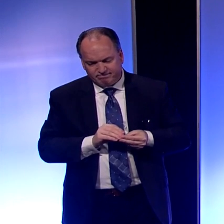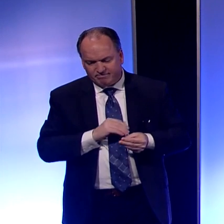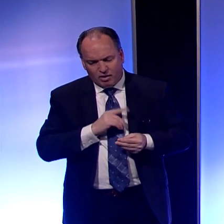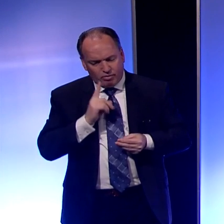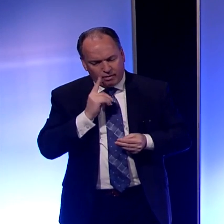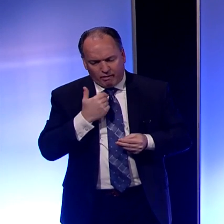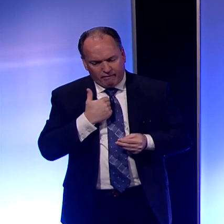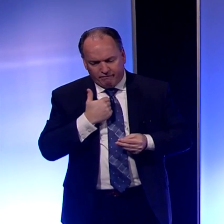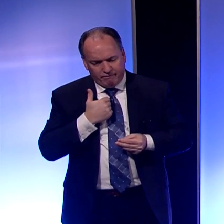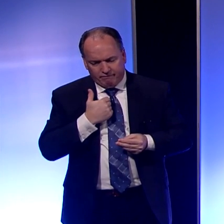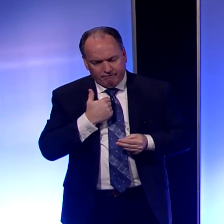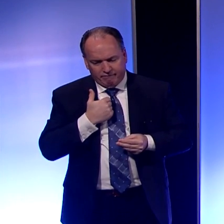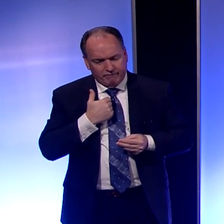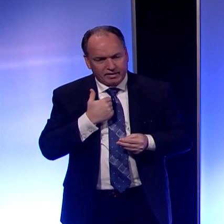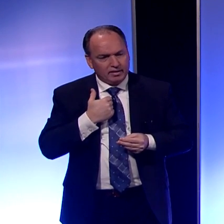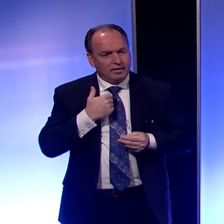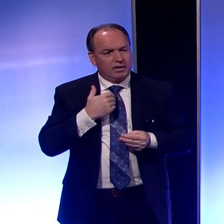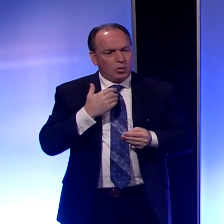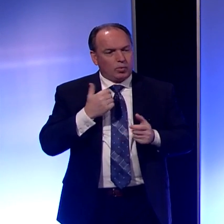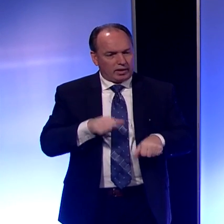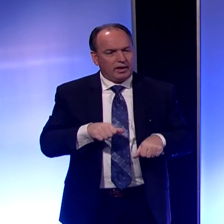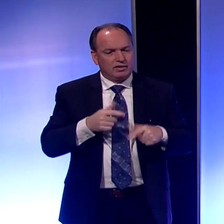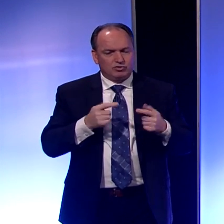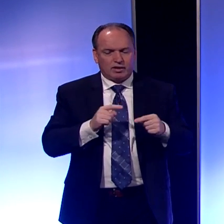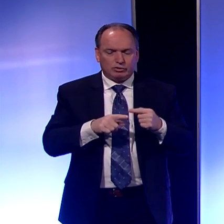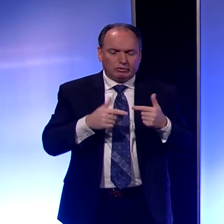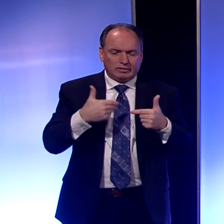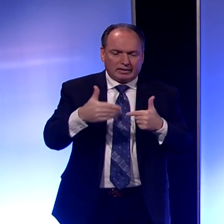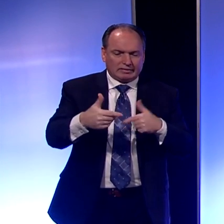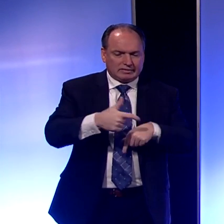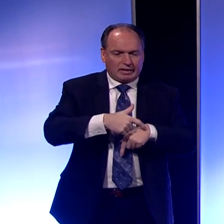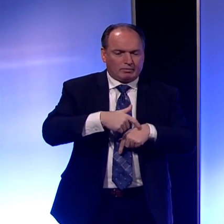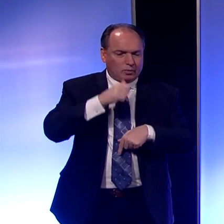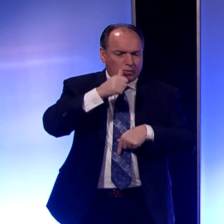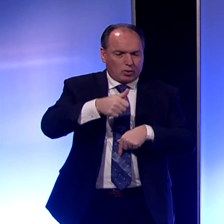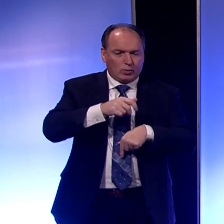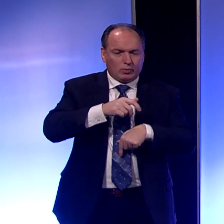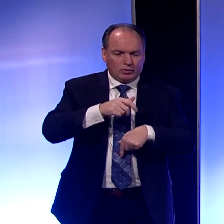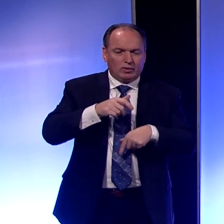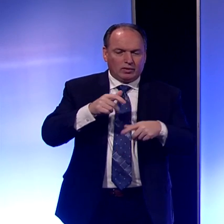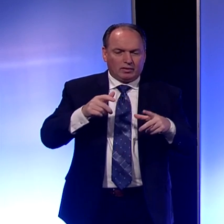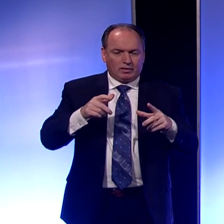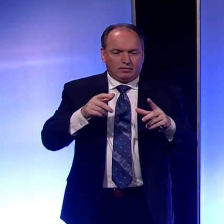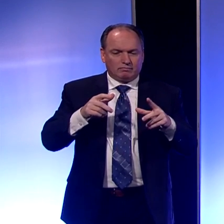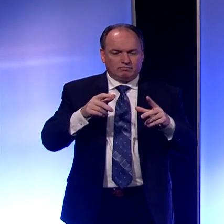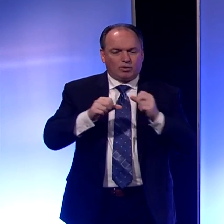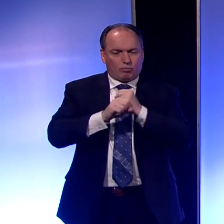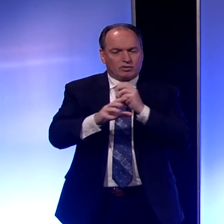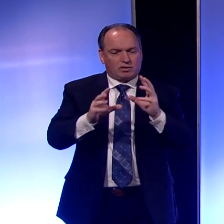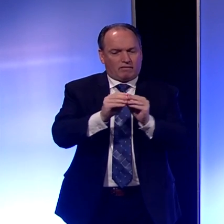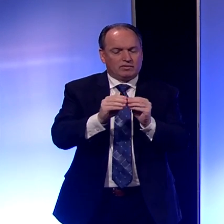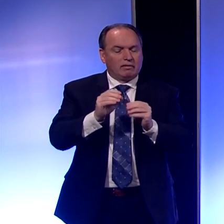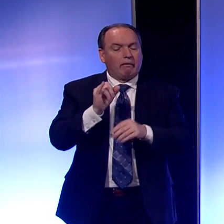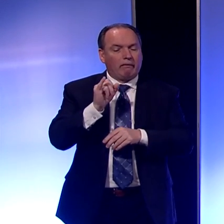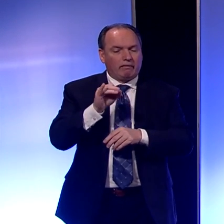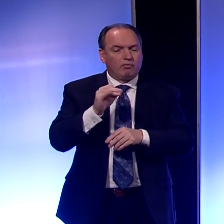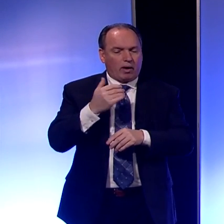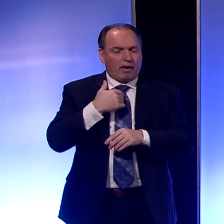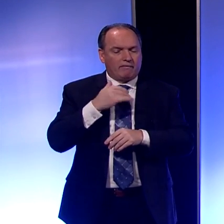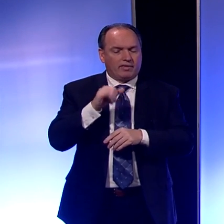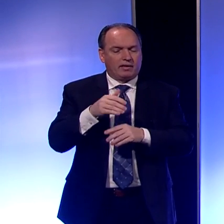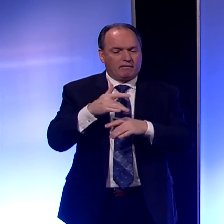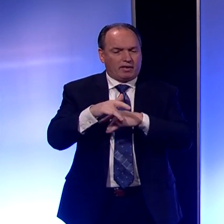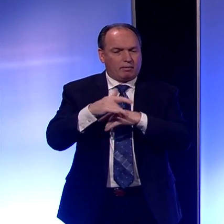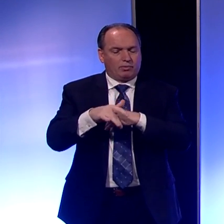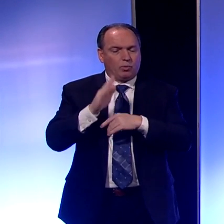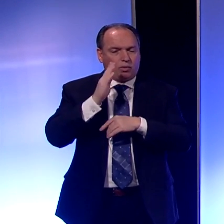have that. We can try to have something for you tomorrow at my press conference if we have that